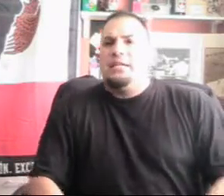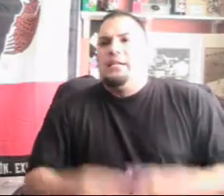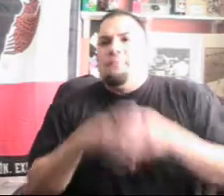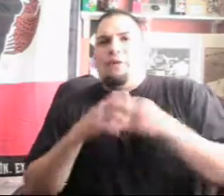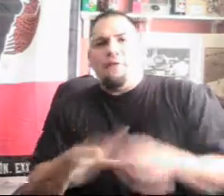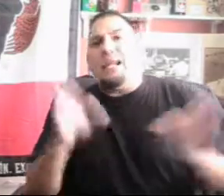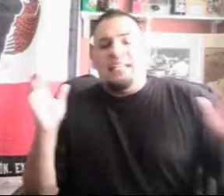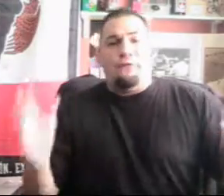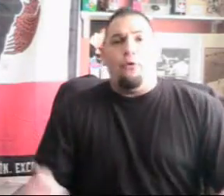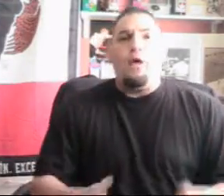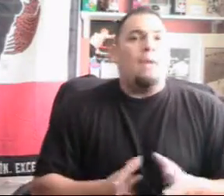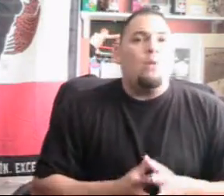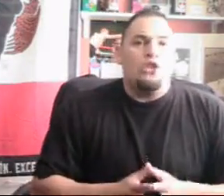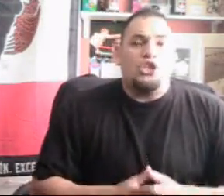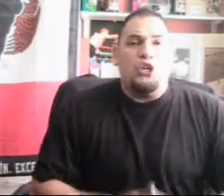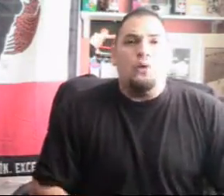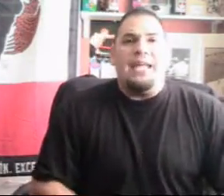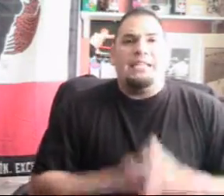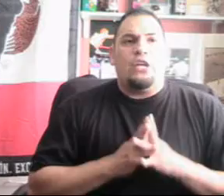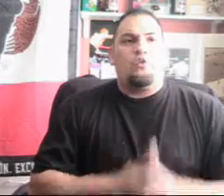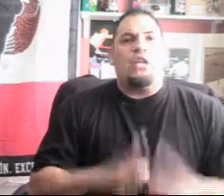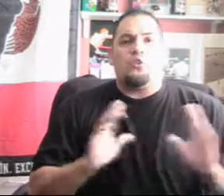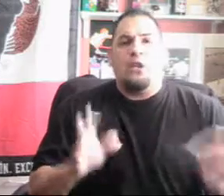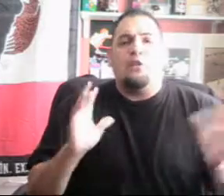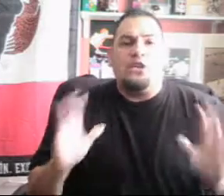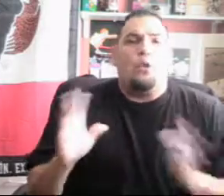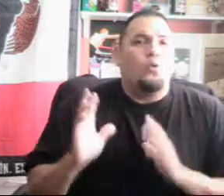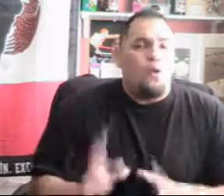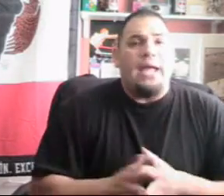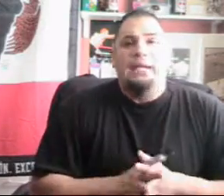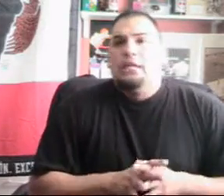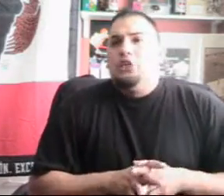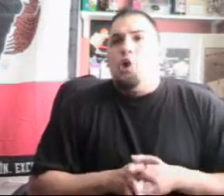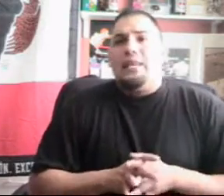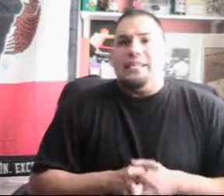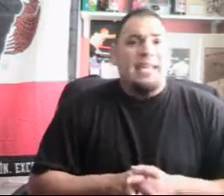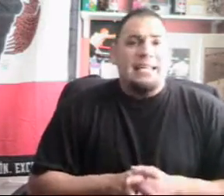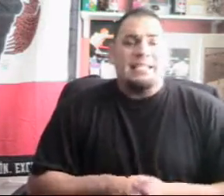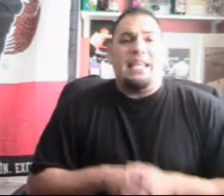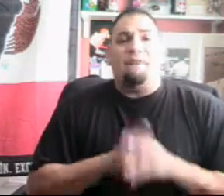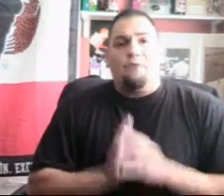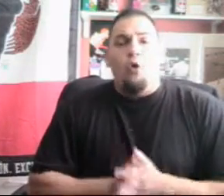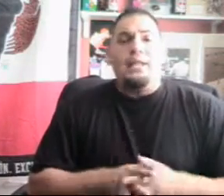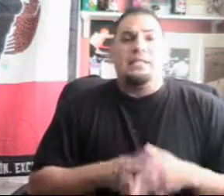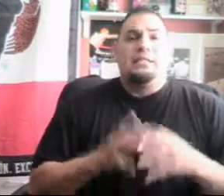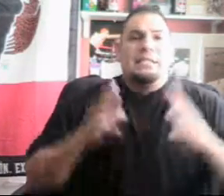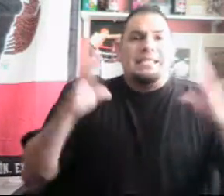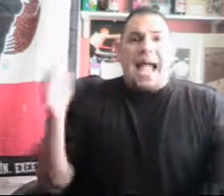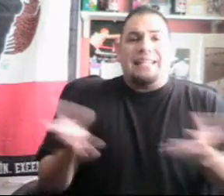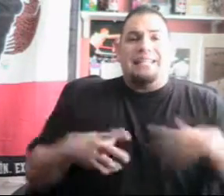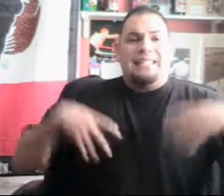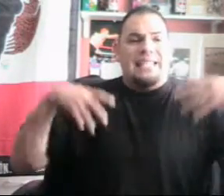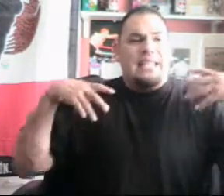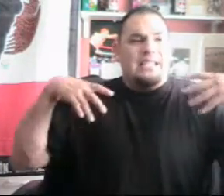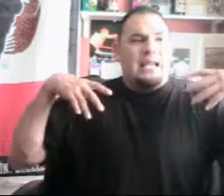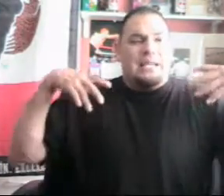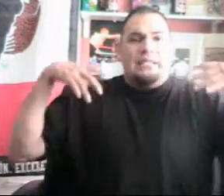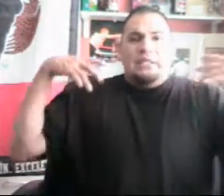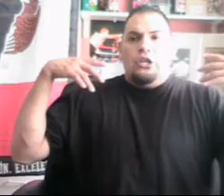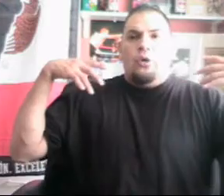the fact is Floyd Mayweather Sr. is a great trainer in his own right. The only thing is, is that Floyd's tactics and his, you know,